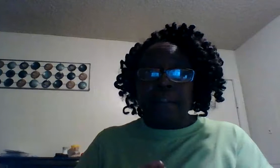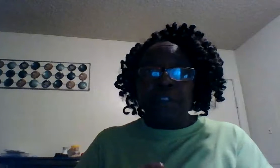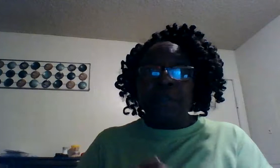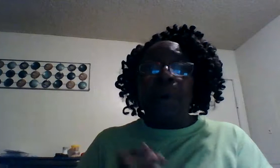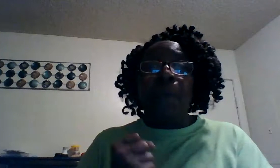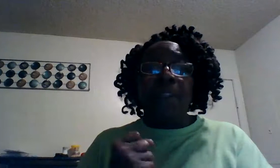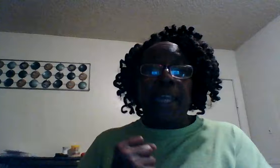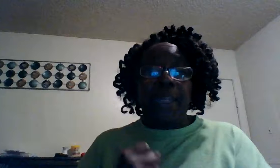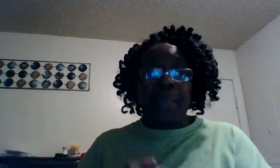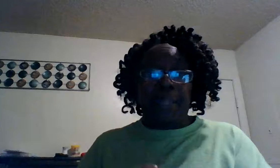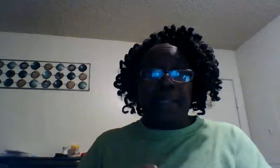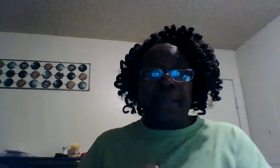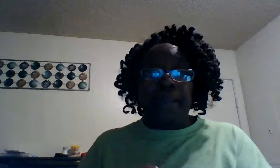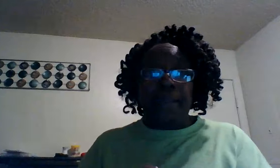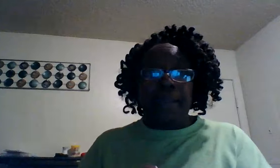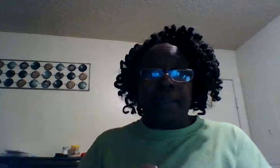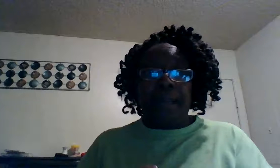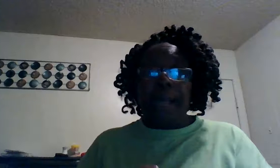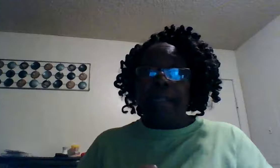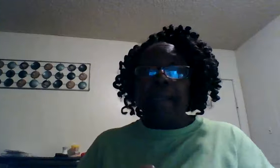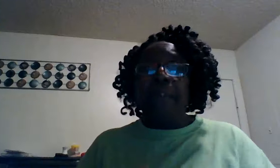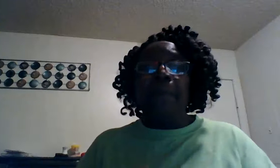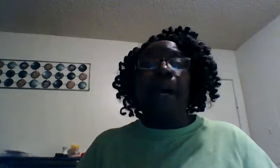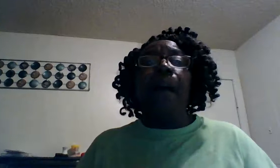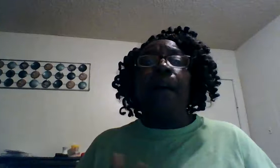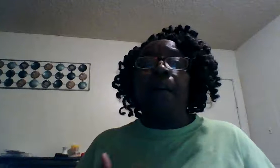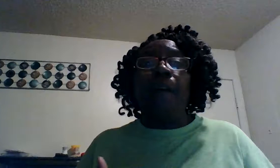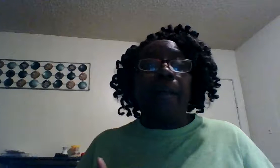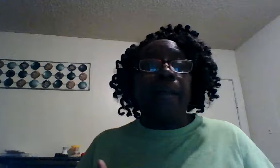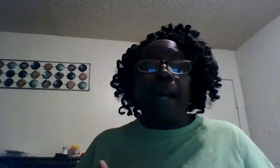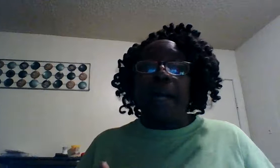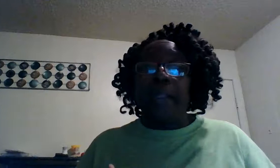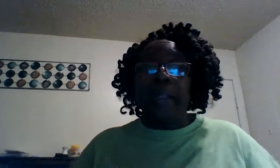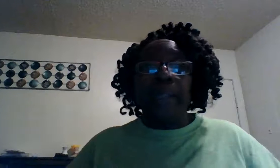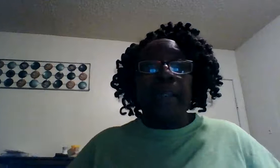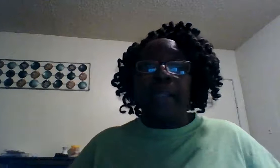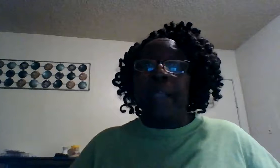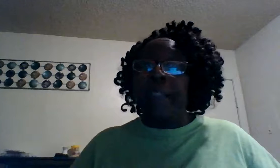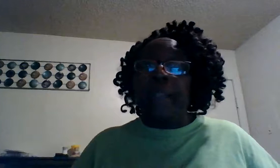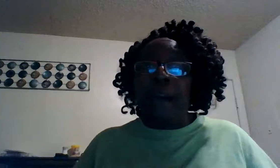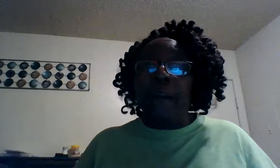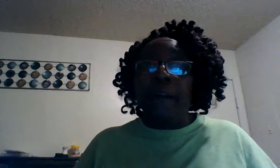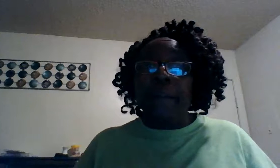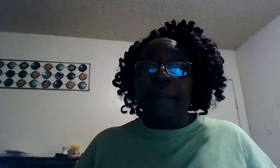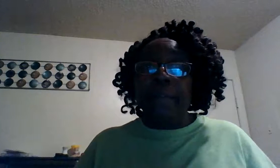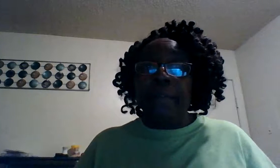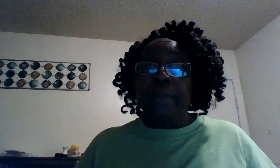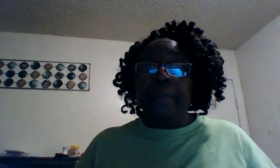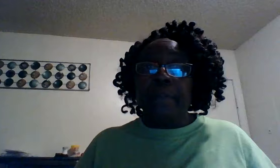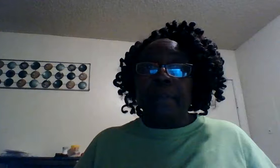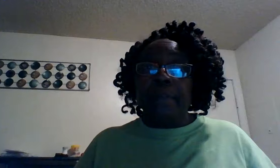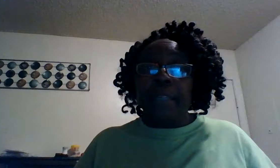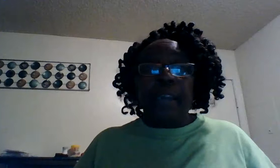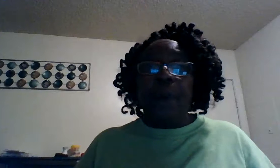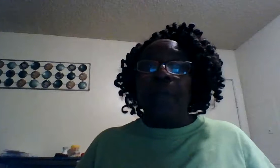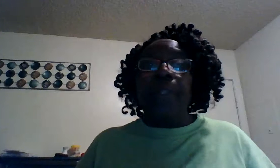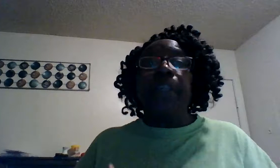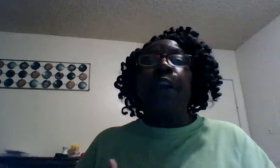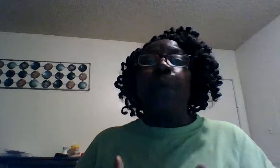you overtake me I give him my heart God shake his heart and hold it in your